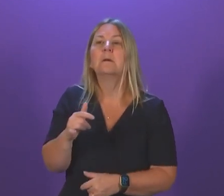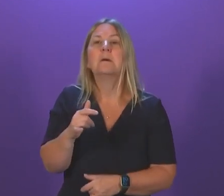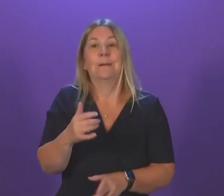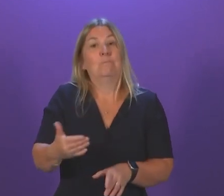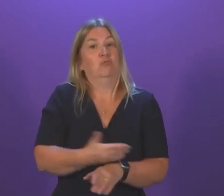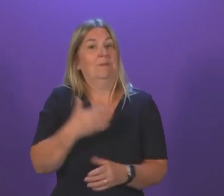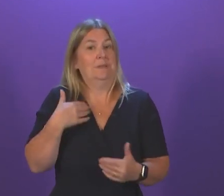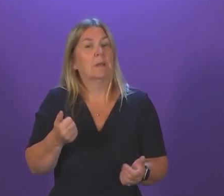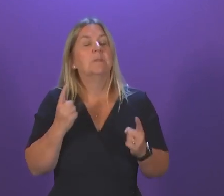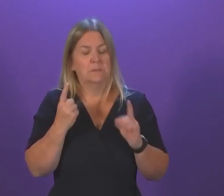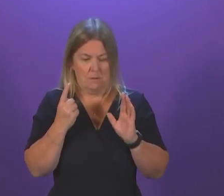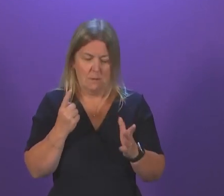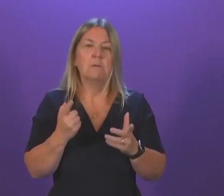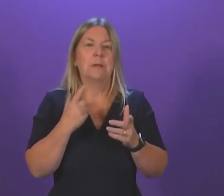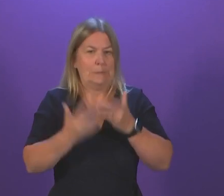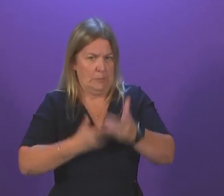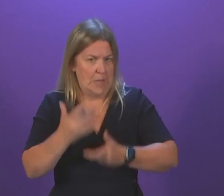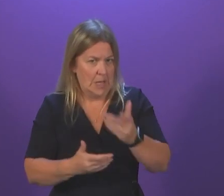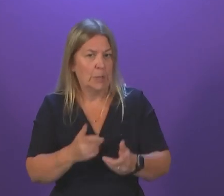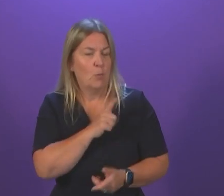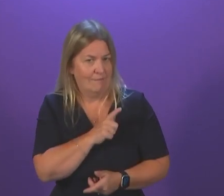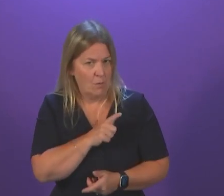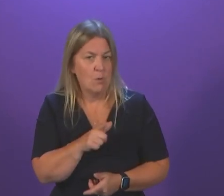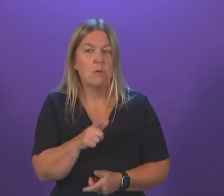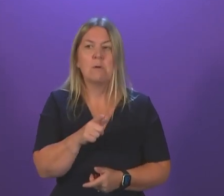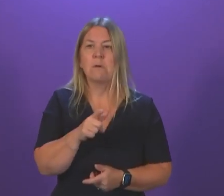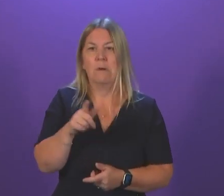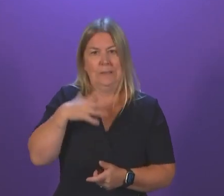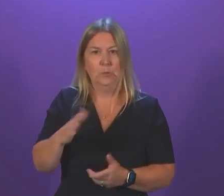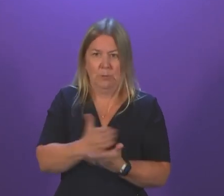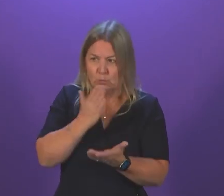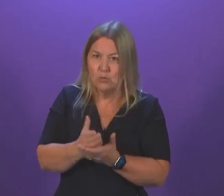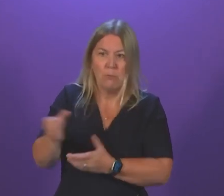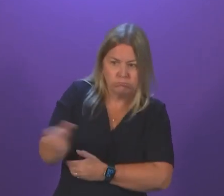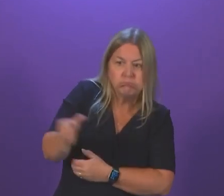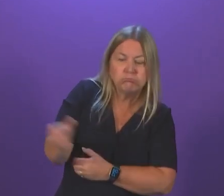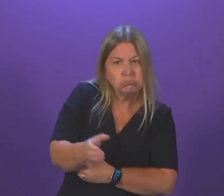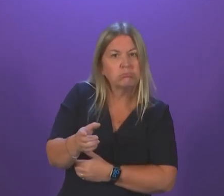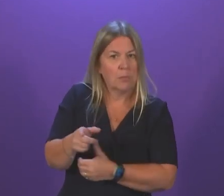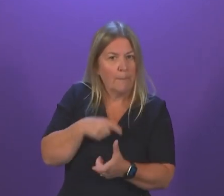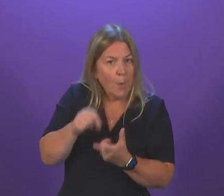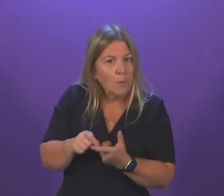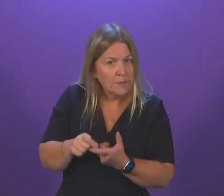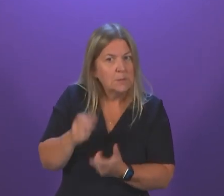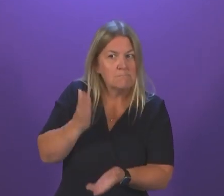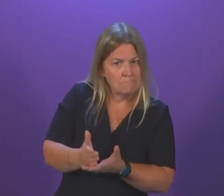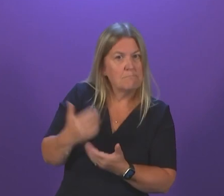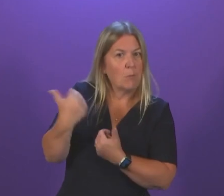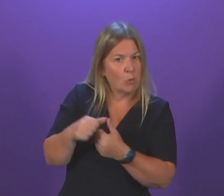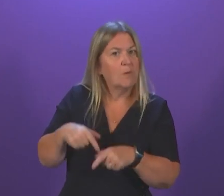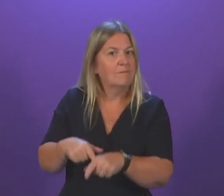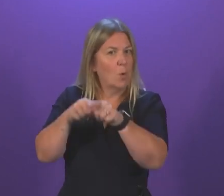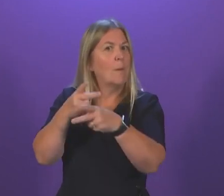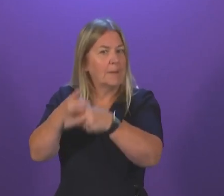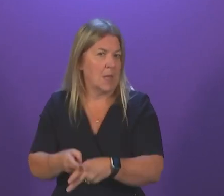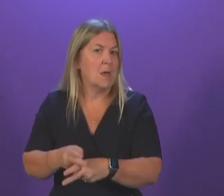steps that have been taken to rectify that, to see women in those circumstances, to make sure they are being provided with appropriate follow-up